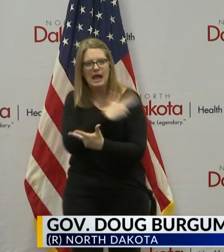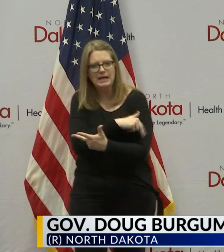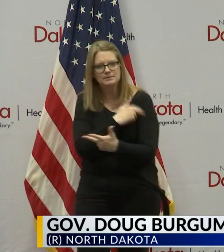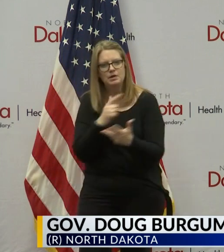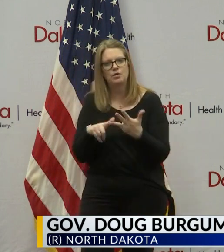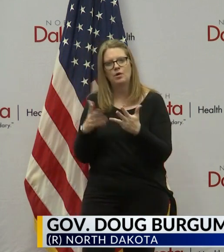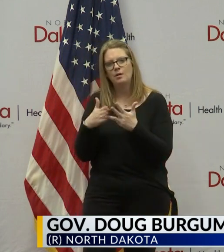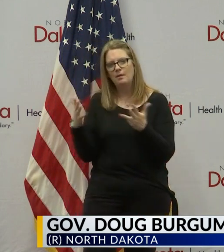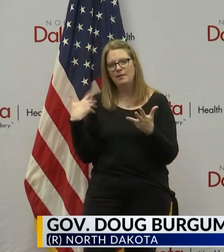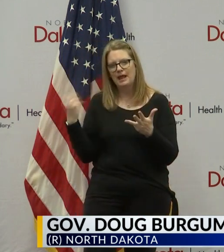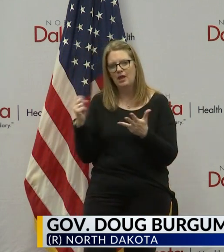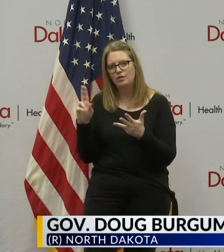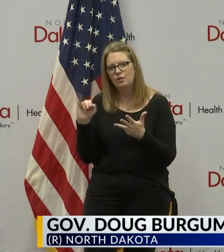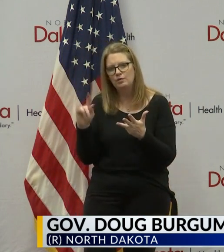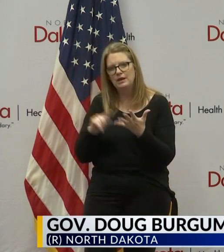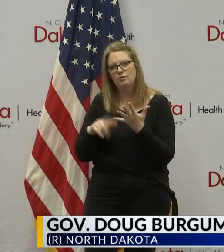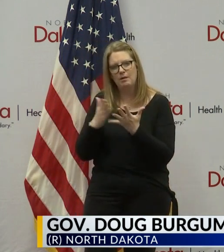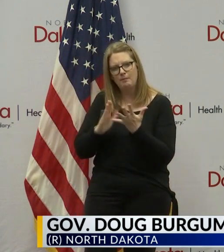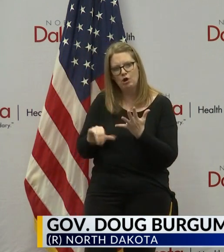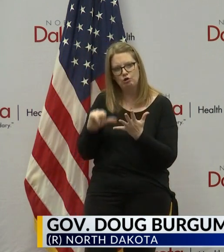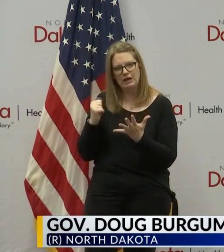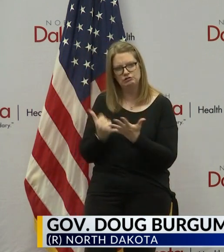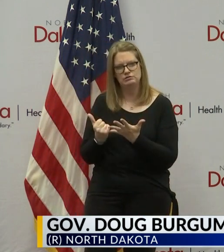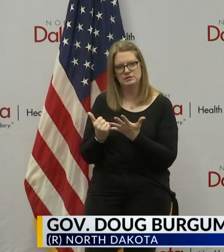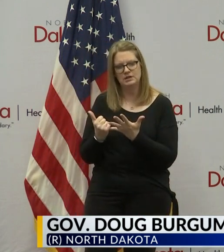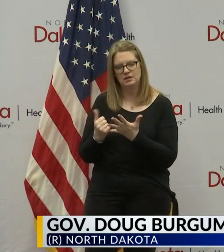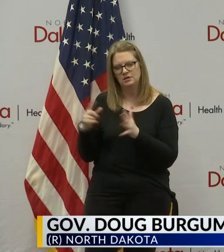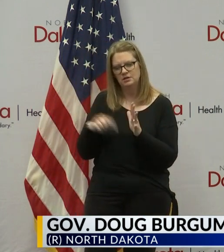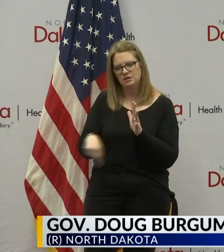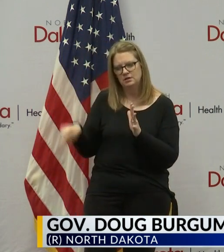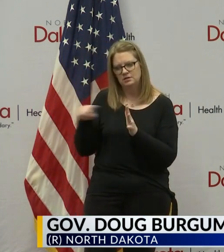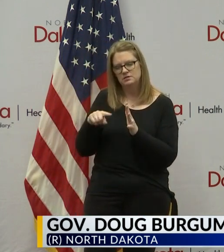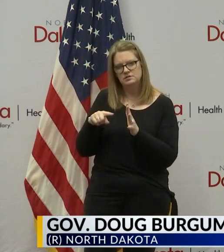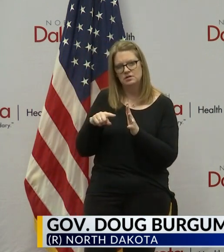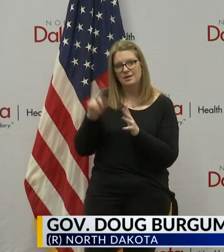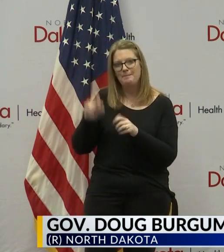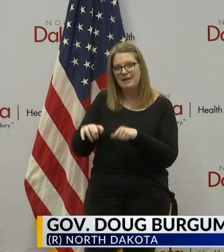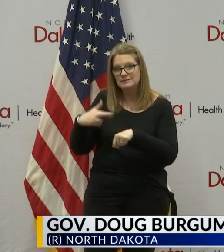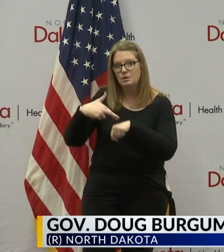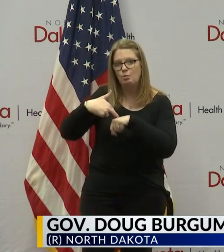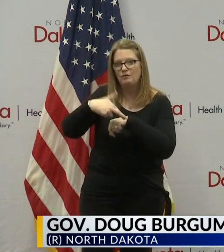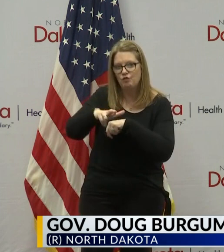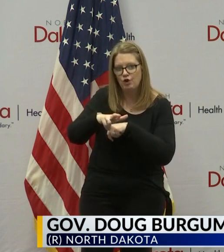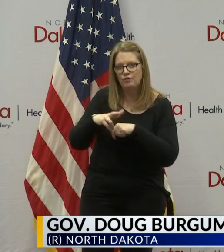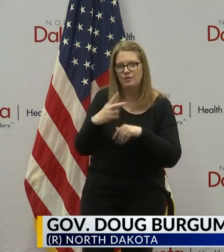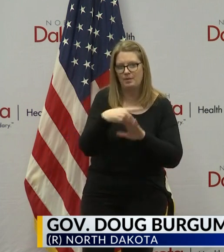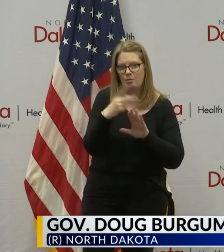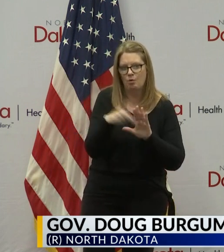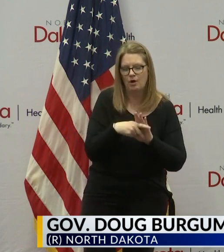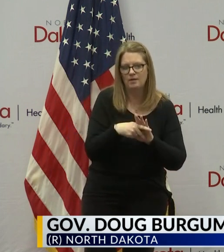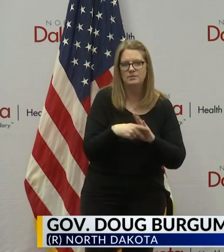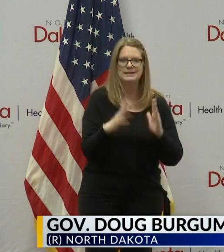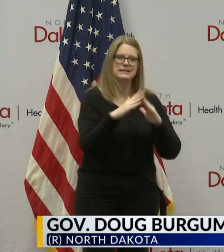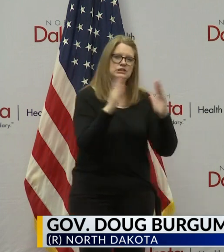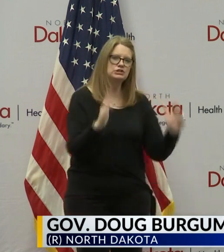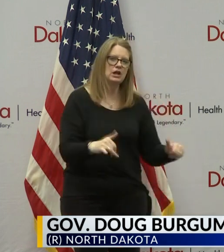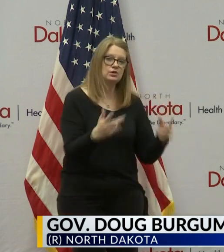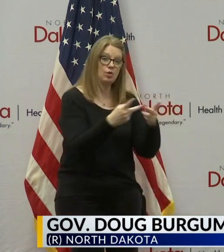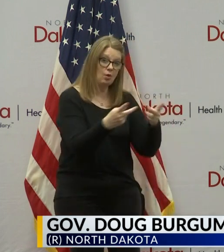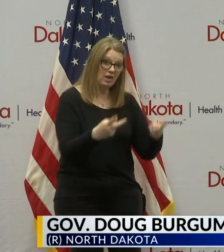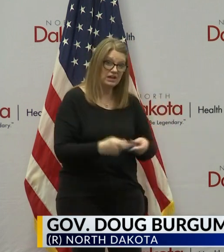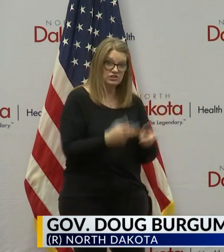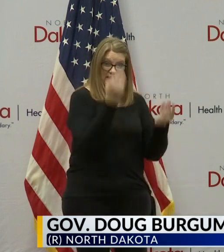or other partner agencies. It's important that people must be referred. Shelter location information,